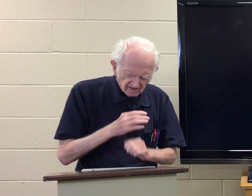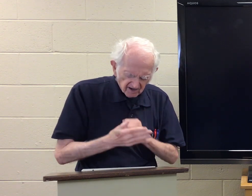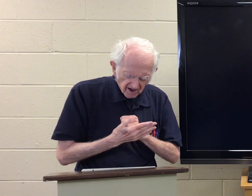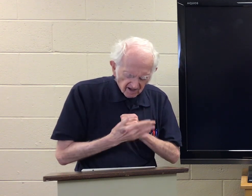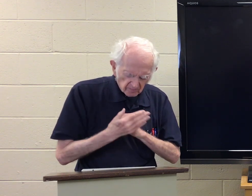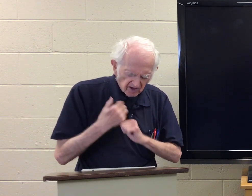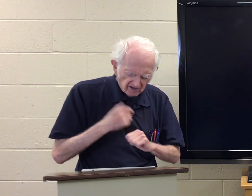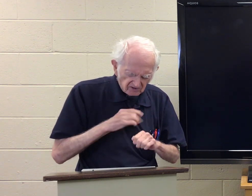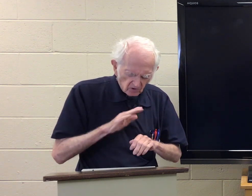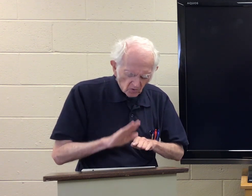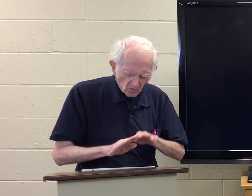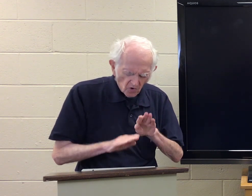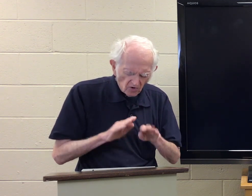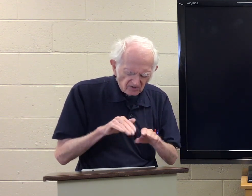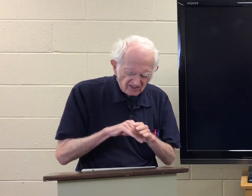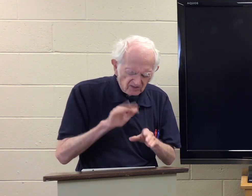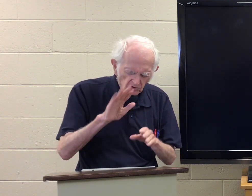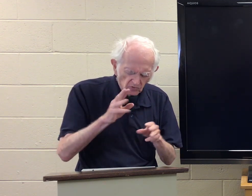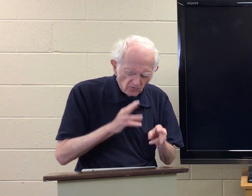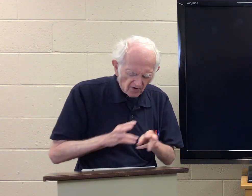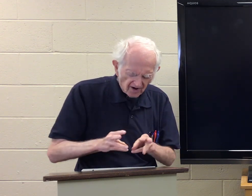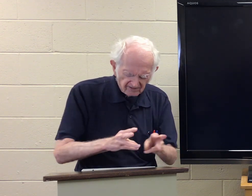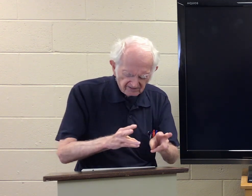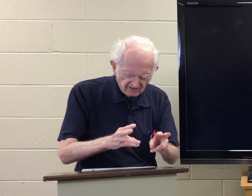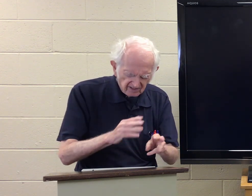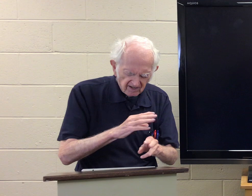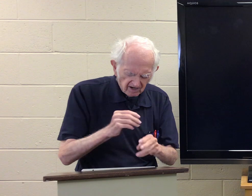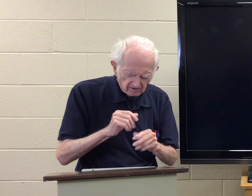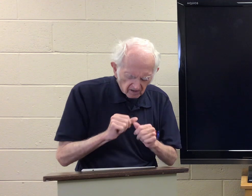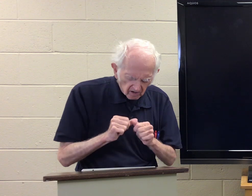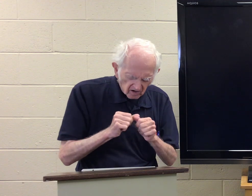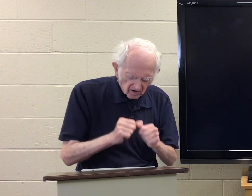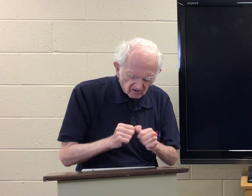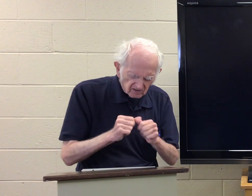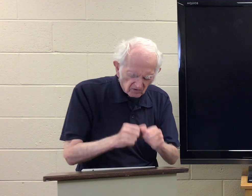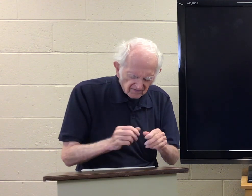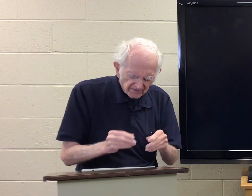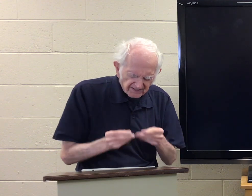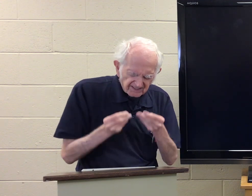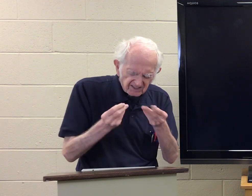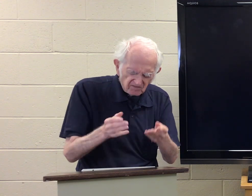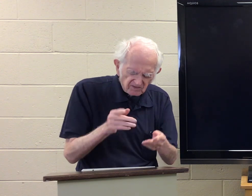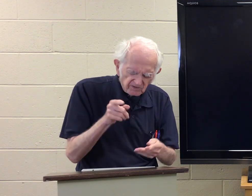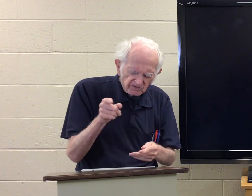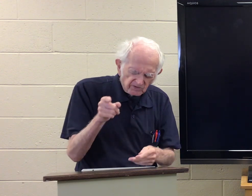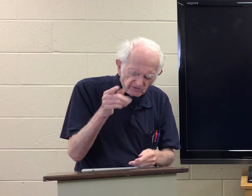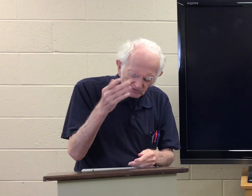and help us walk in your way and continue to give you